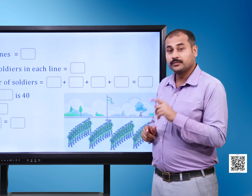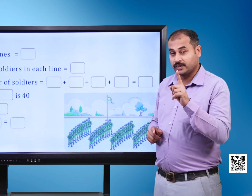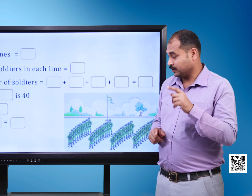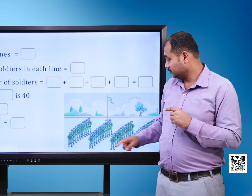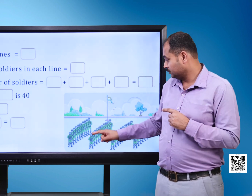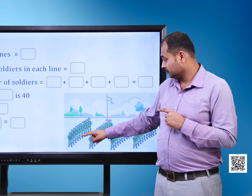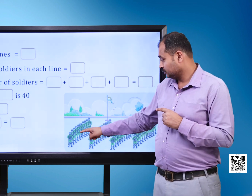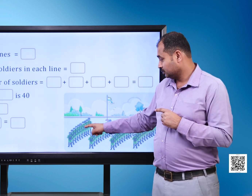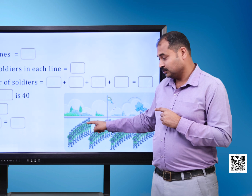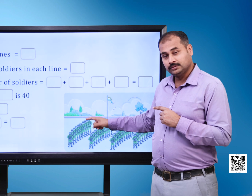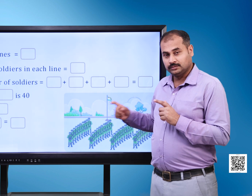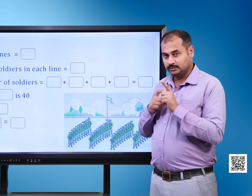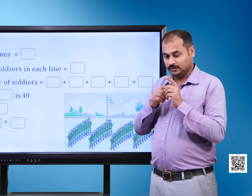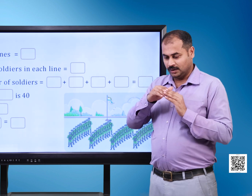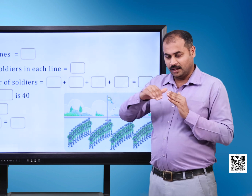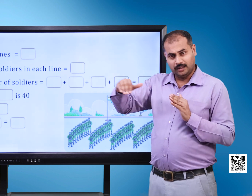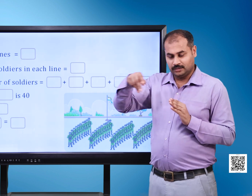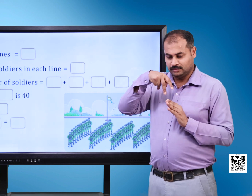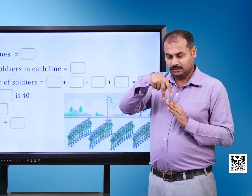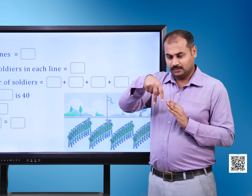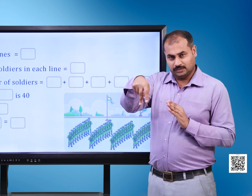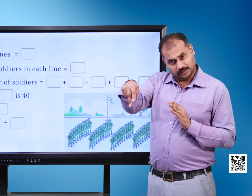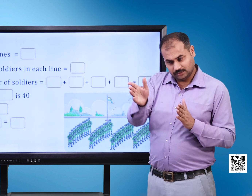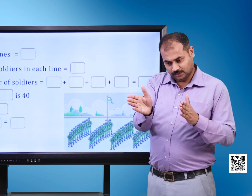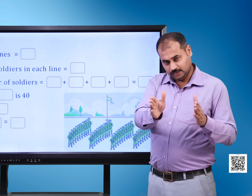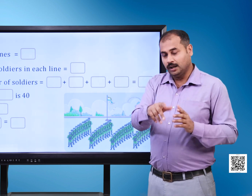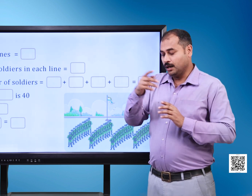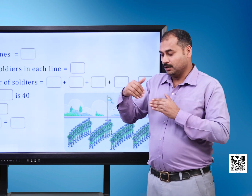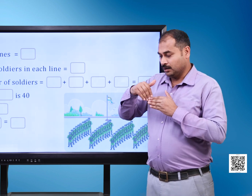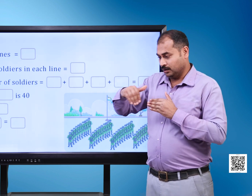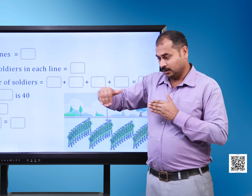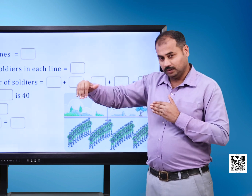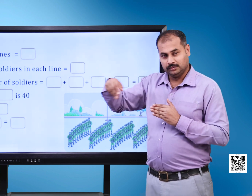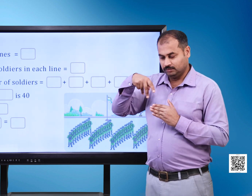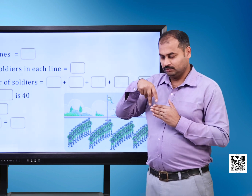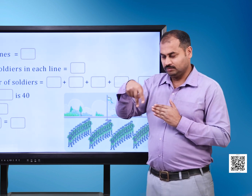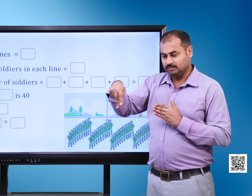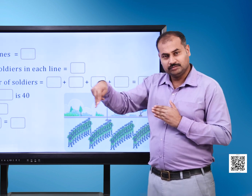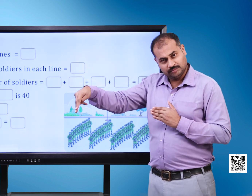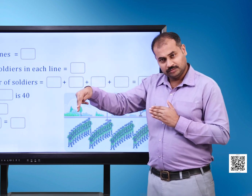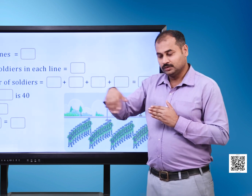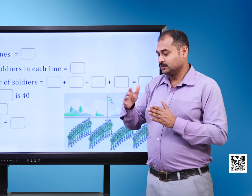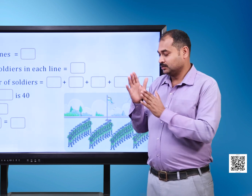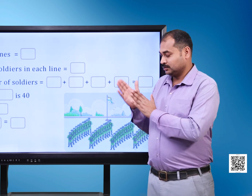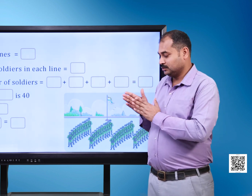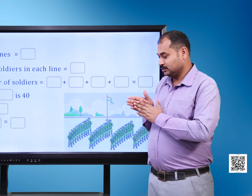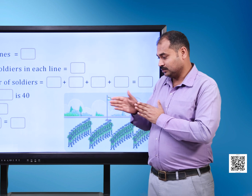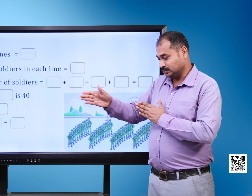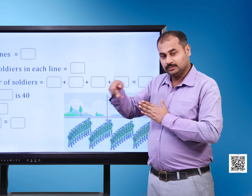number of soldiers is equal to blank plus blank plus blank plus blank is equal to blank